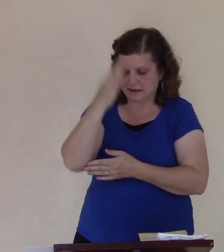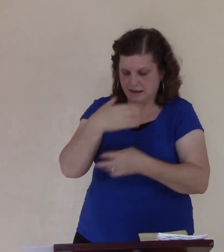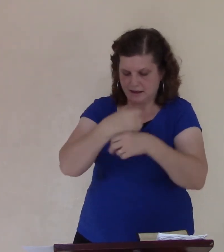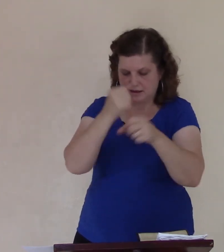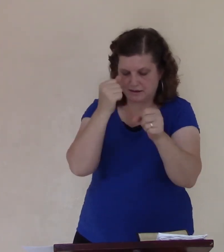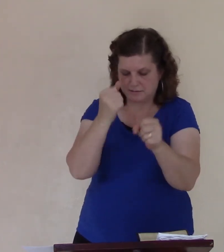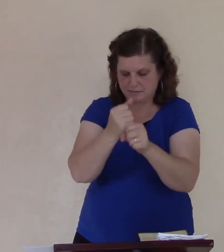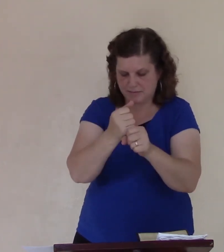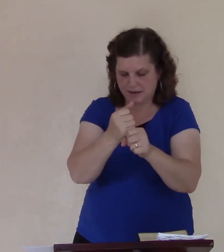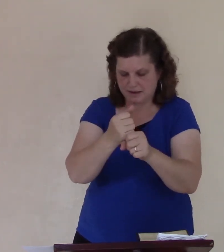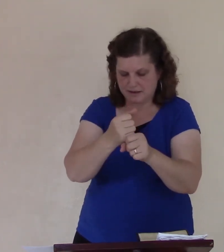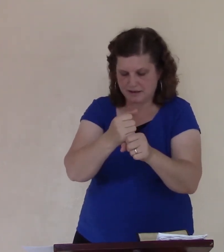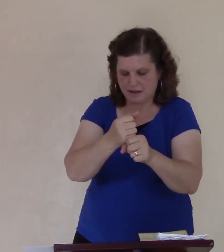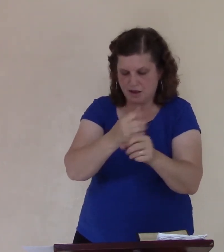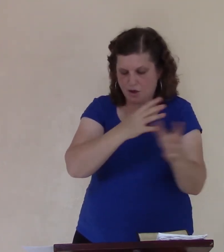die, than to live.